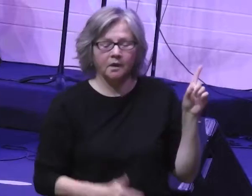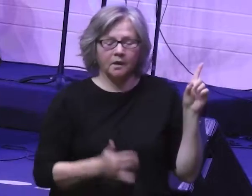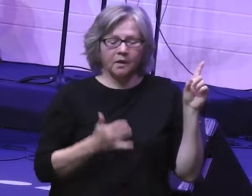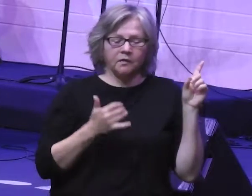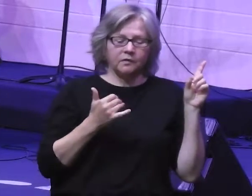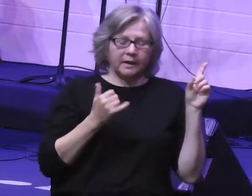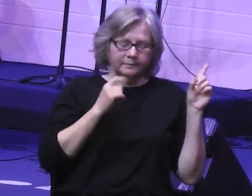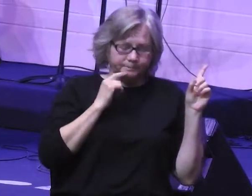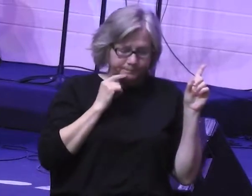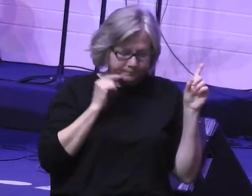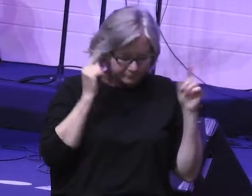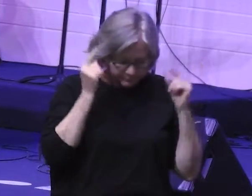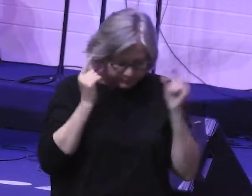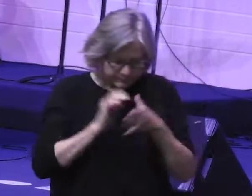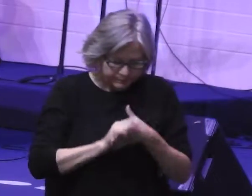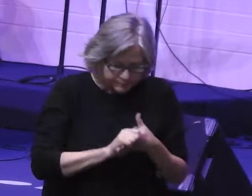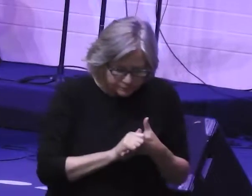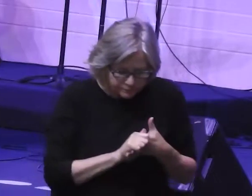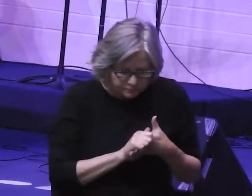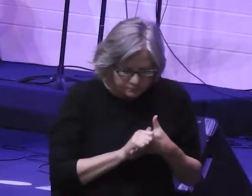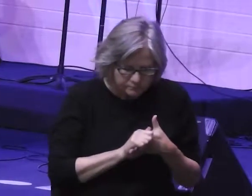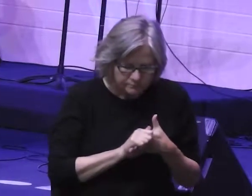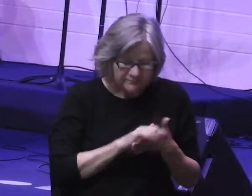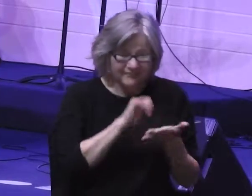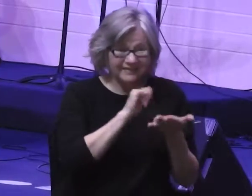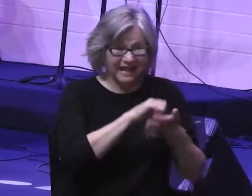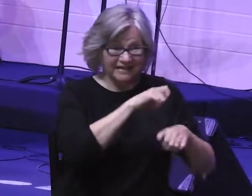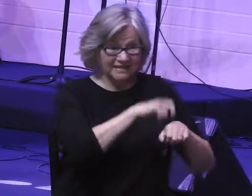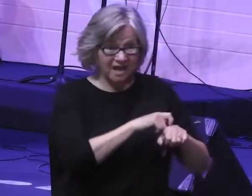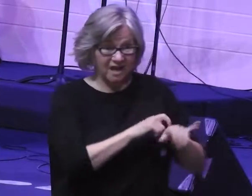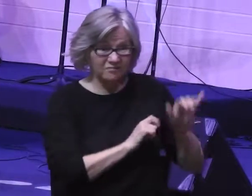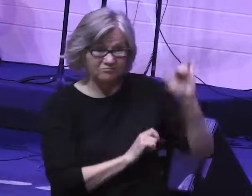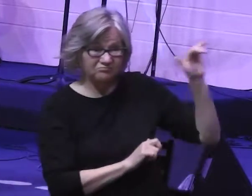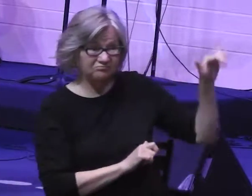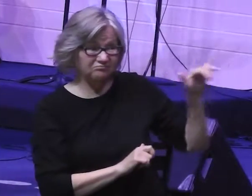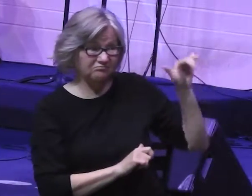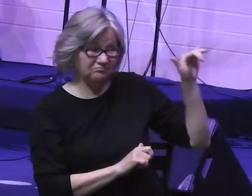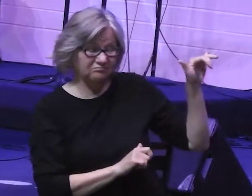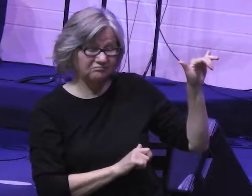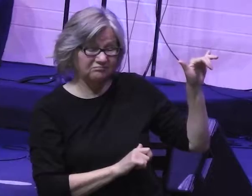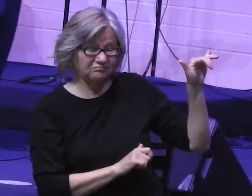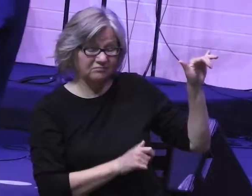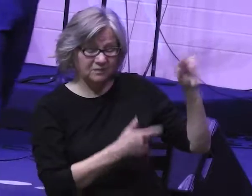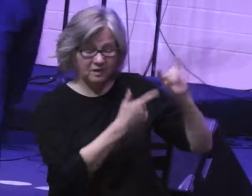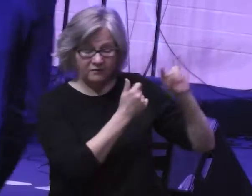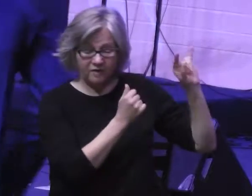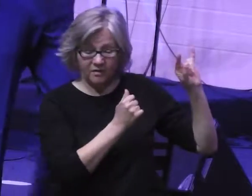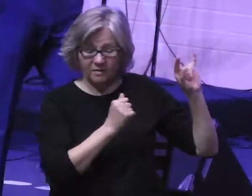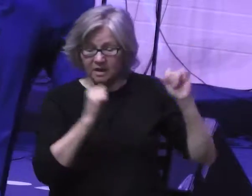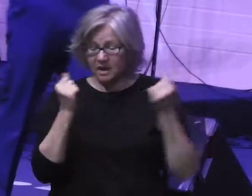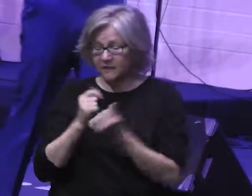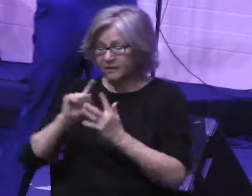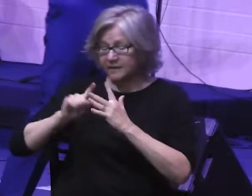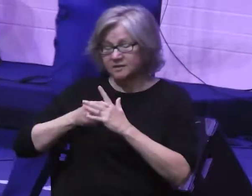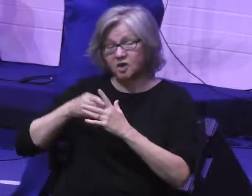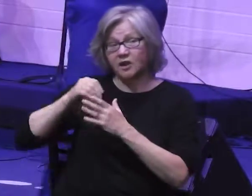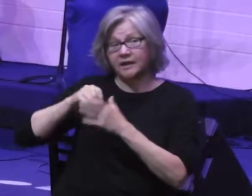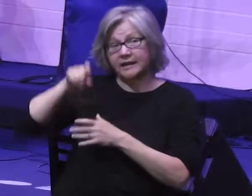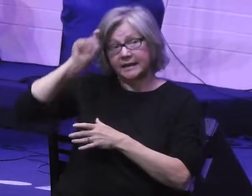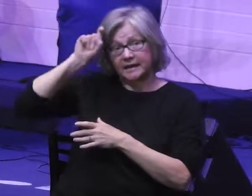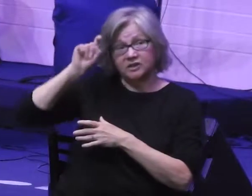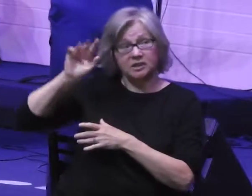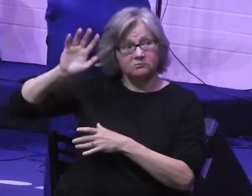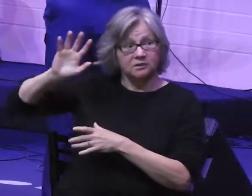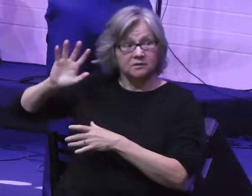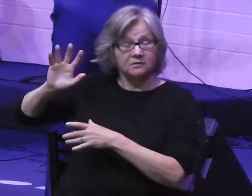let's kind of put this into context. The length of time from when all of the stuff started in